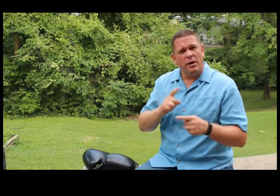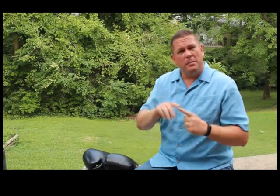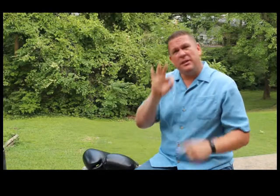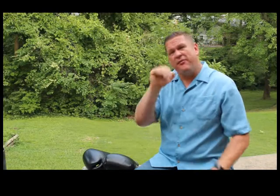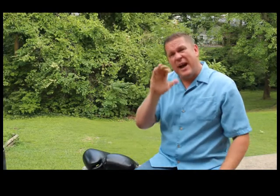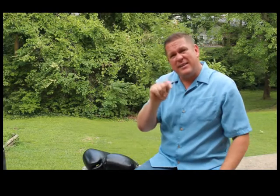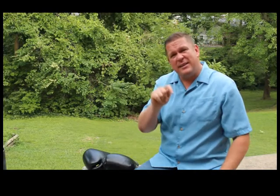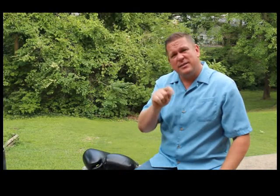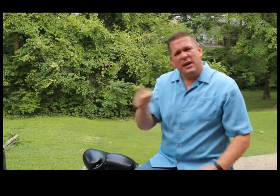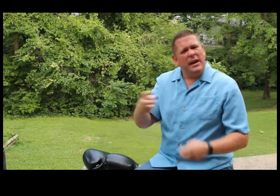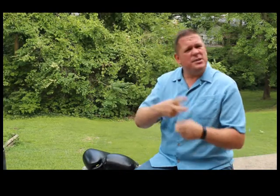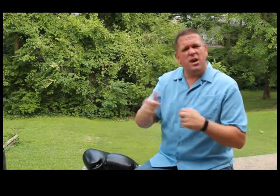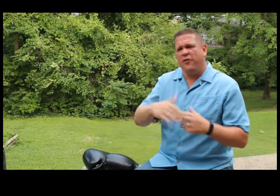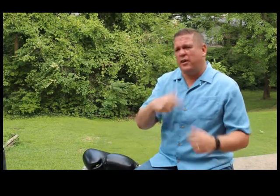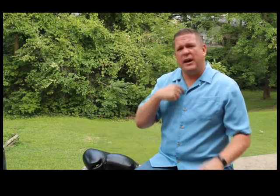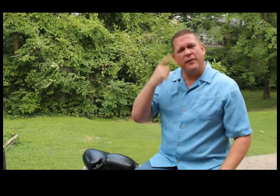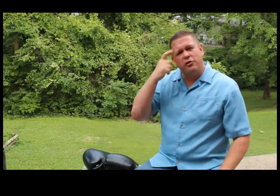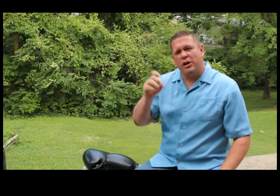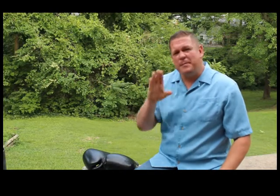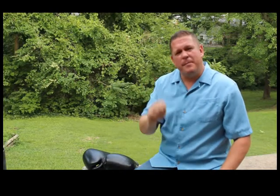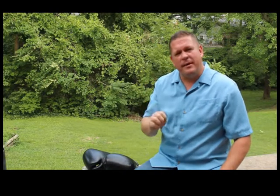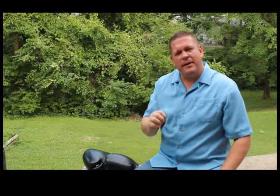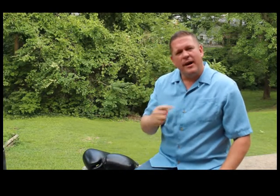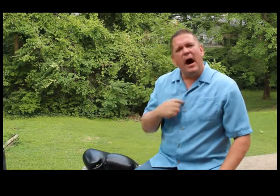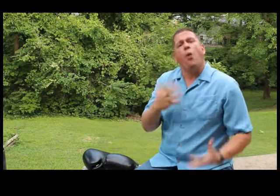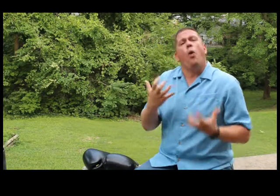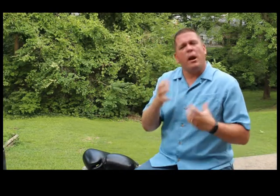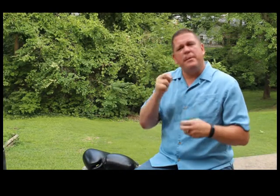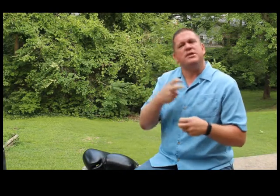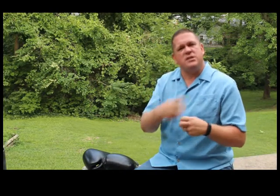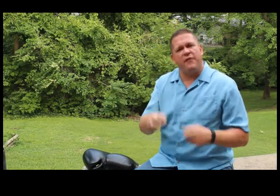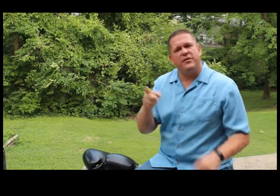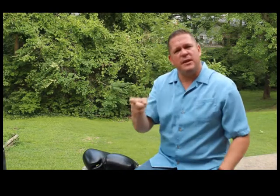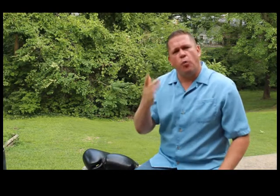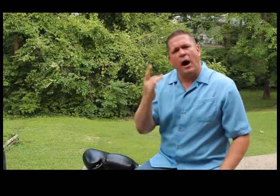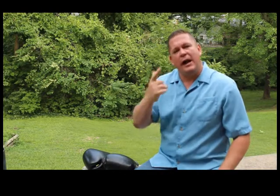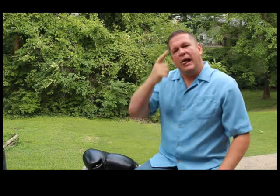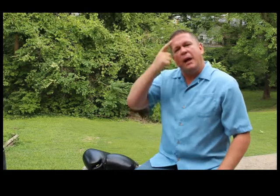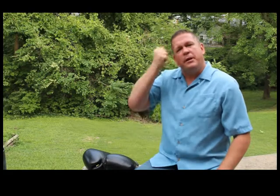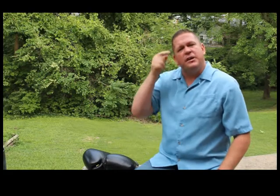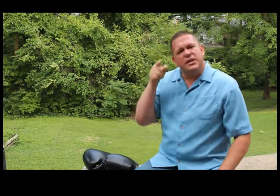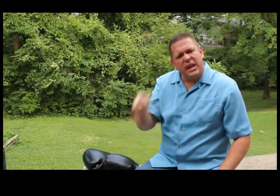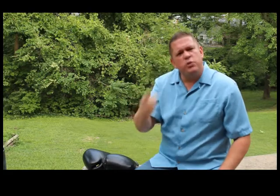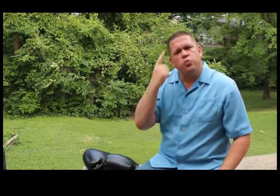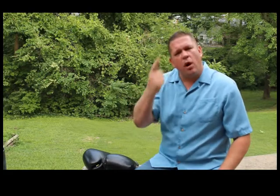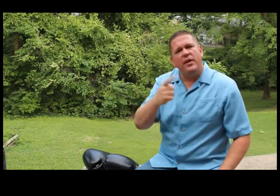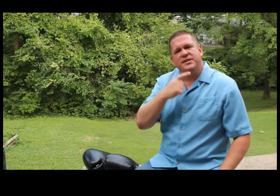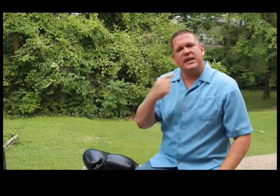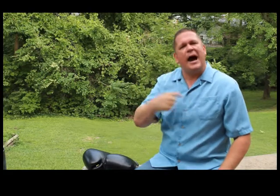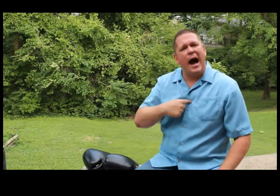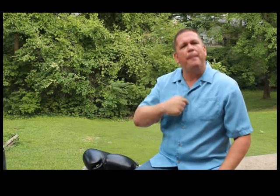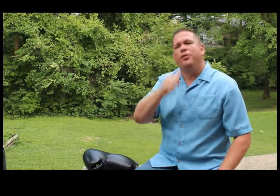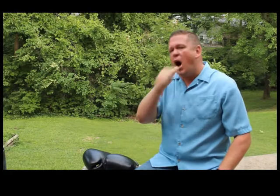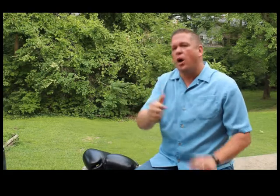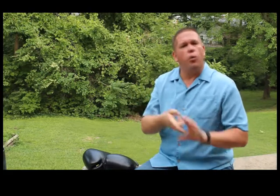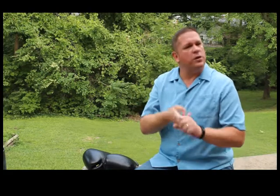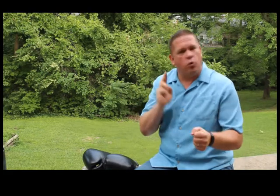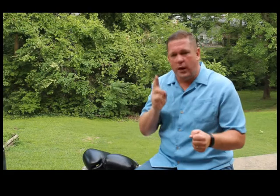But the fact is, he's tougher than I could ever dream to be. I want to be as tough as him. Why? Because he was one that said, I'm not going to quit.